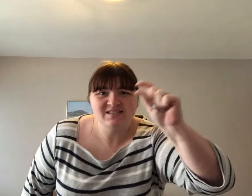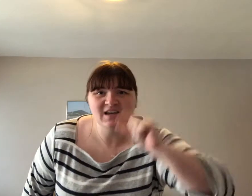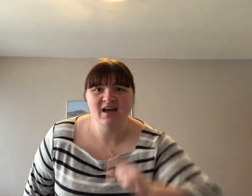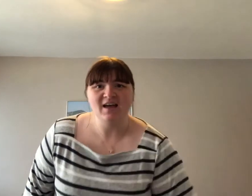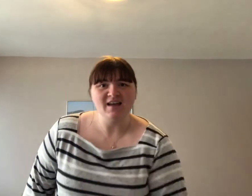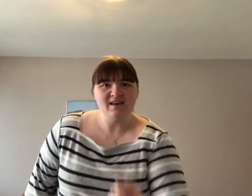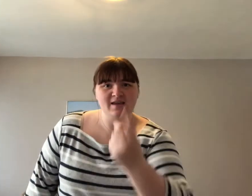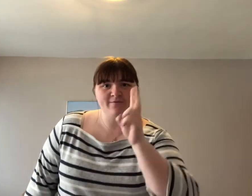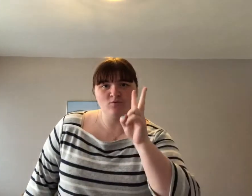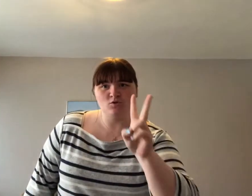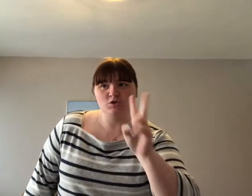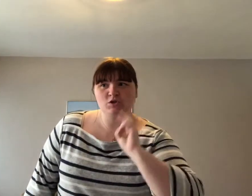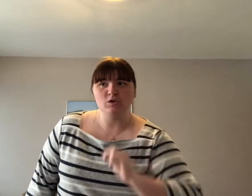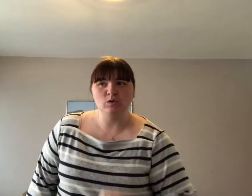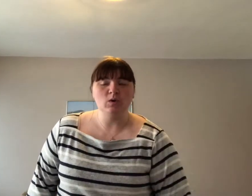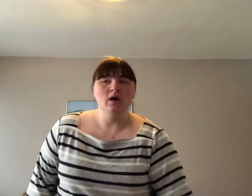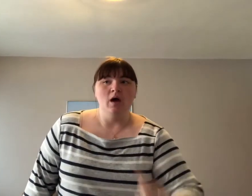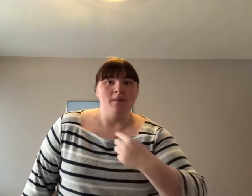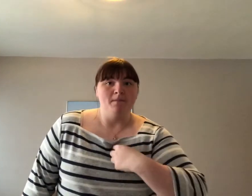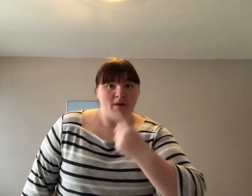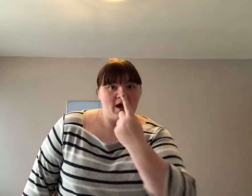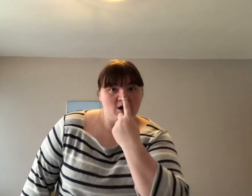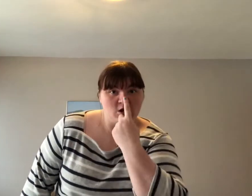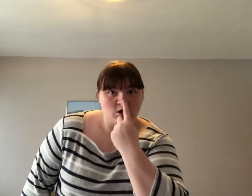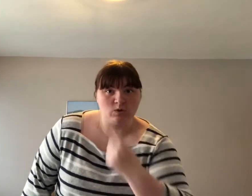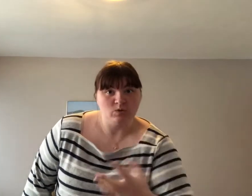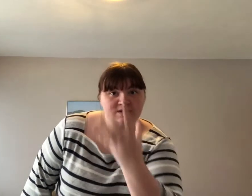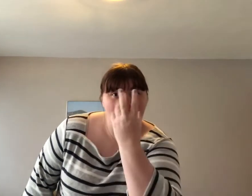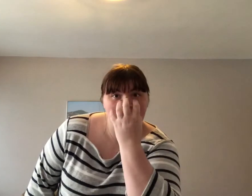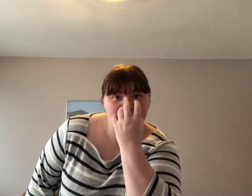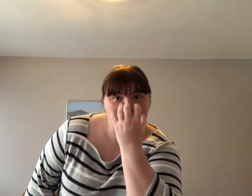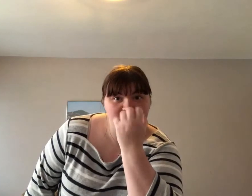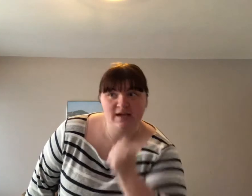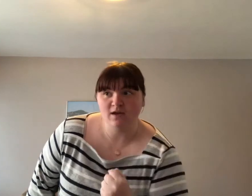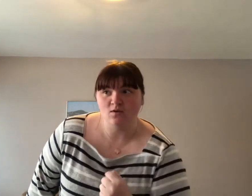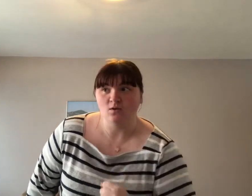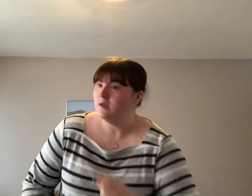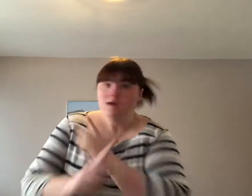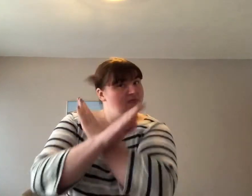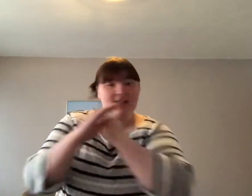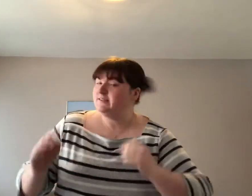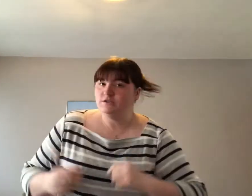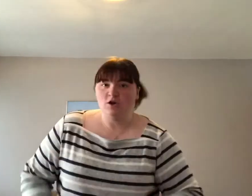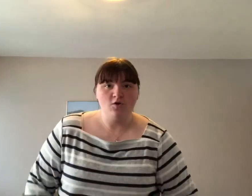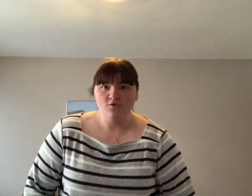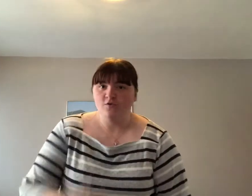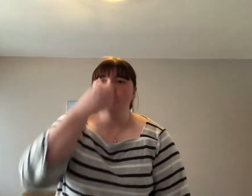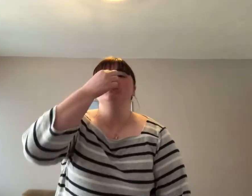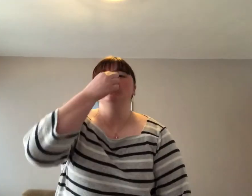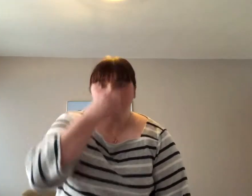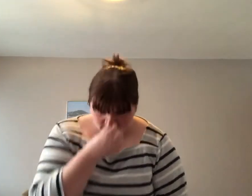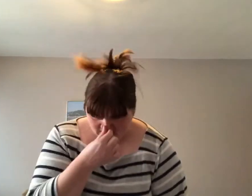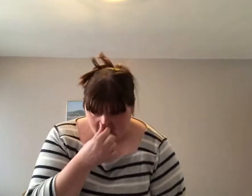tiny for two. My nose has a tickle, there's no room to sneeze.